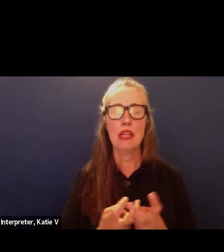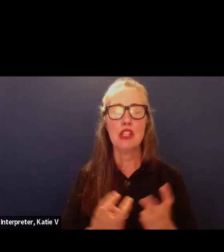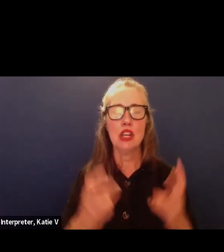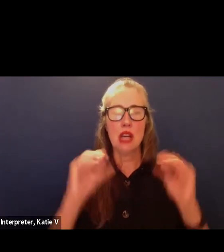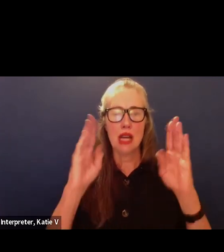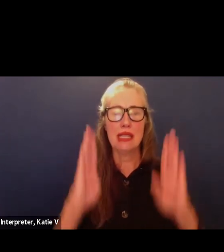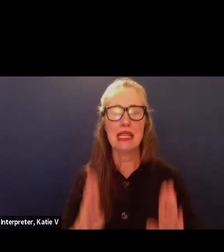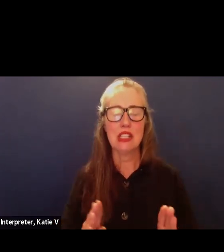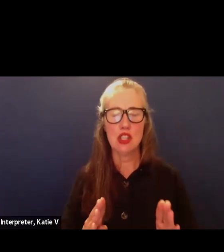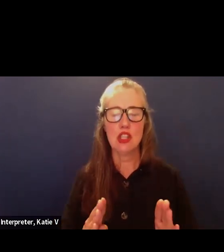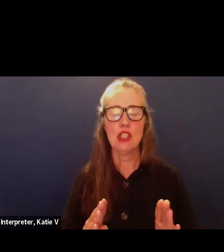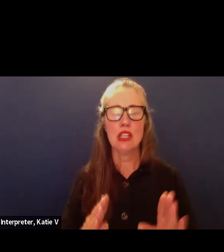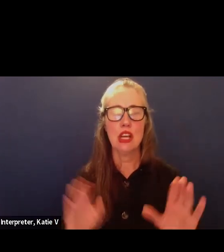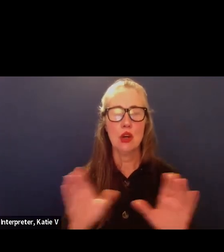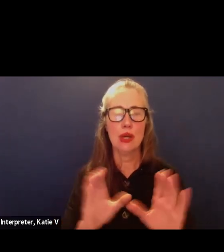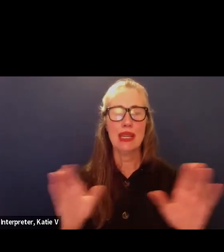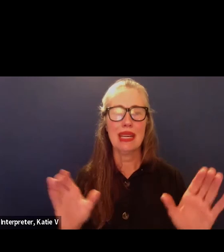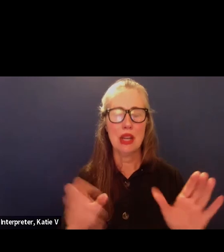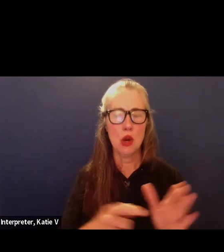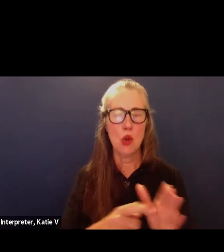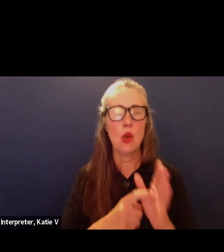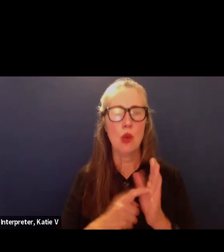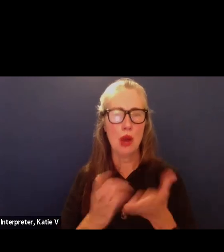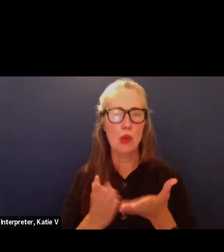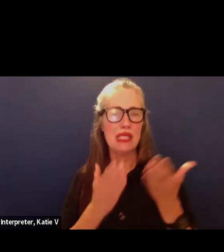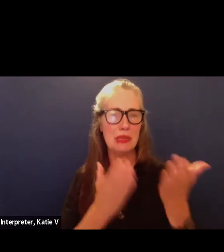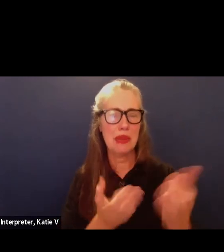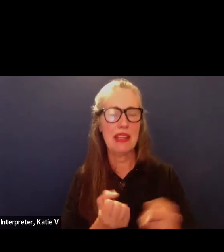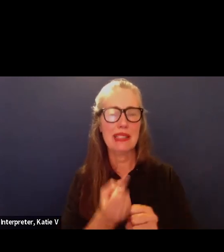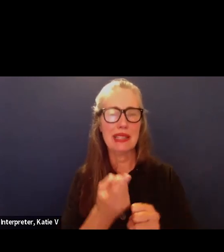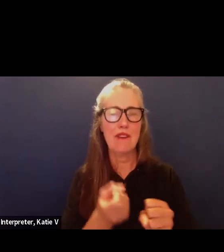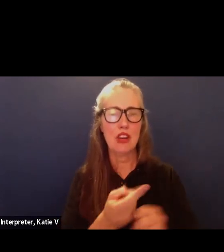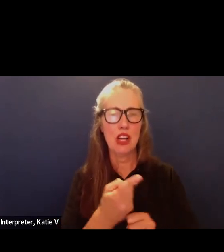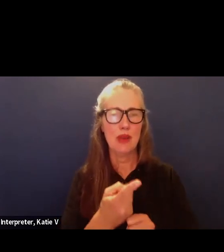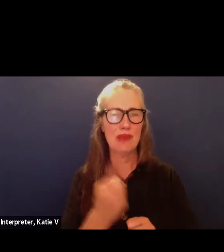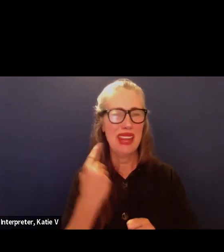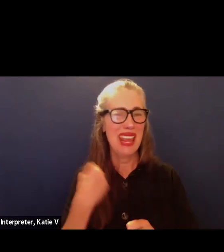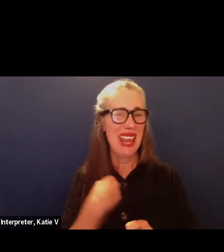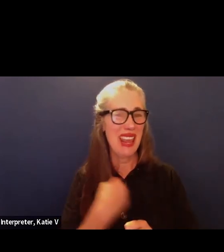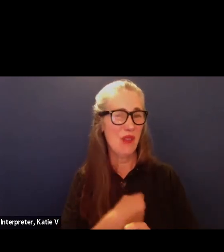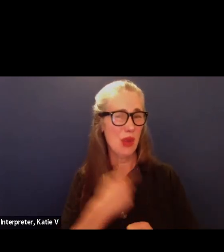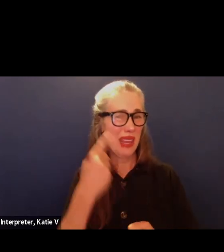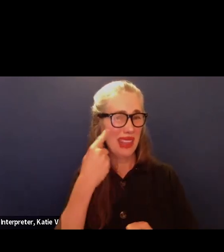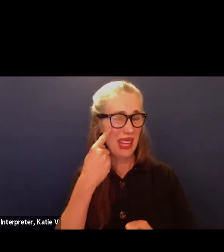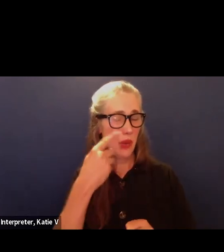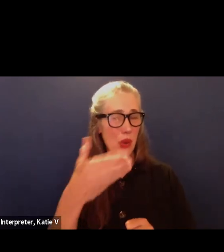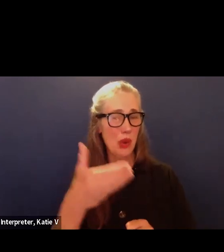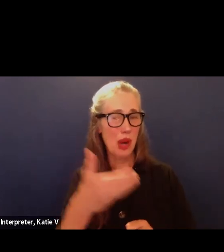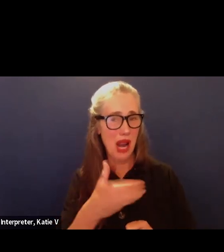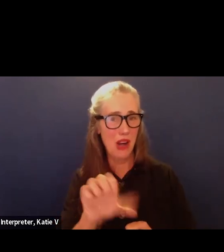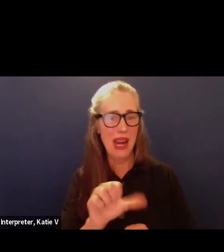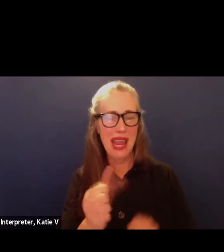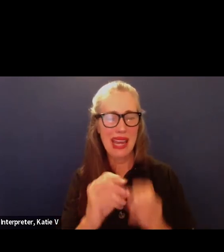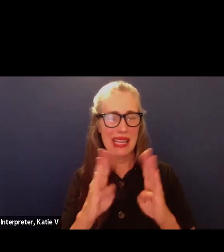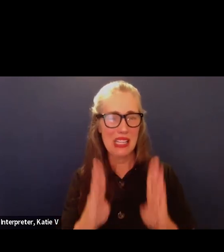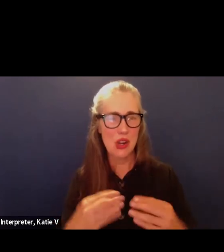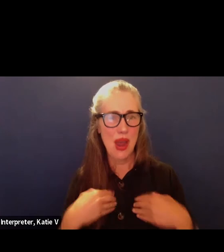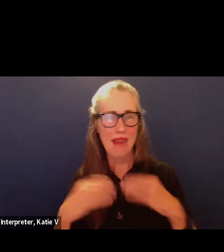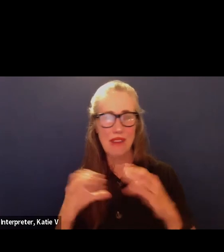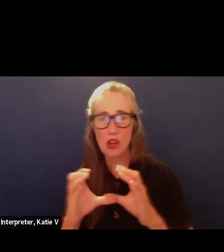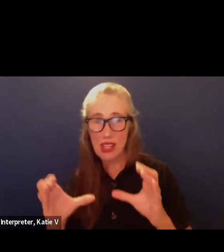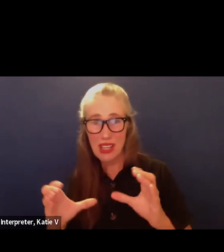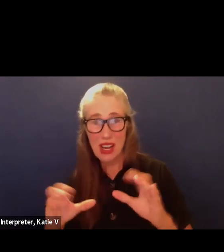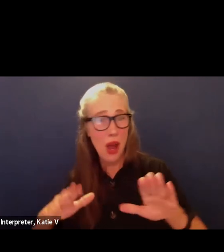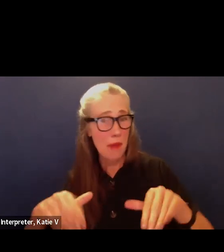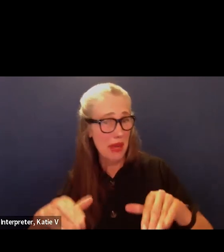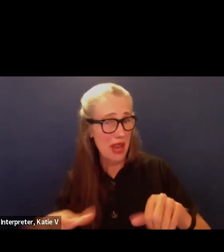that this document be submitted on a yearly basis. If we anticipate hiring any teachers who may have a credential but may not be